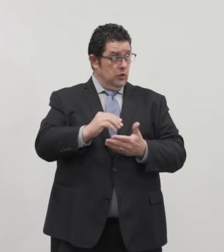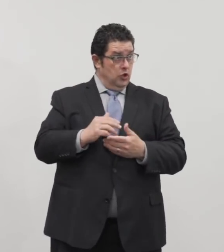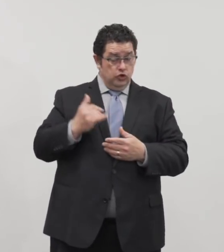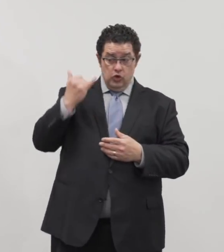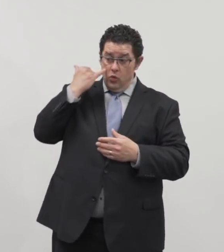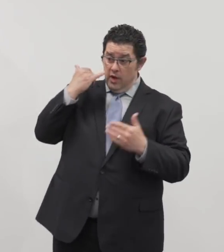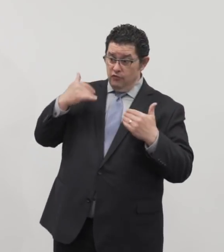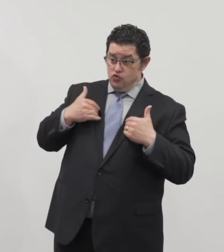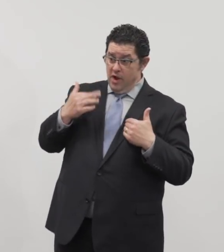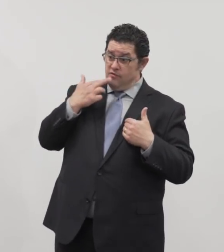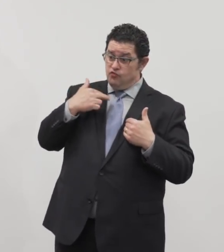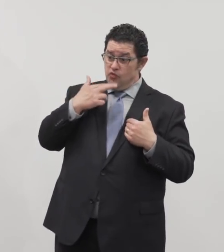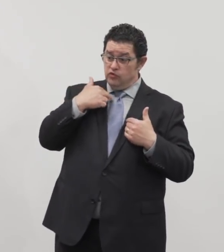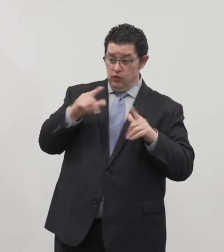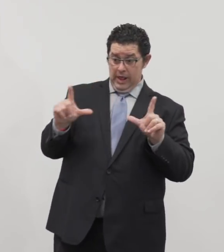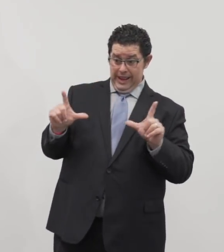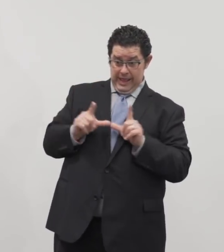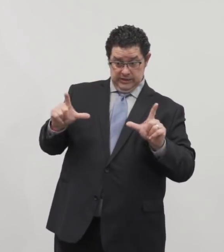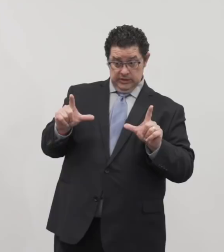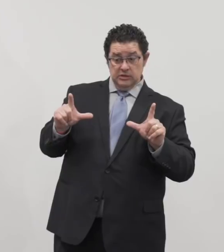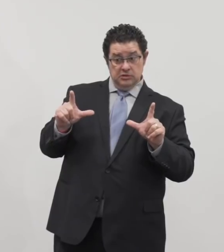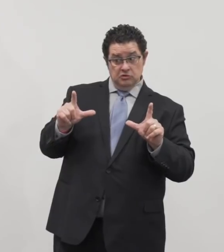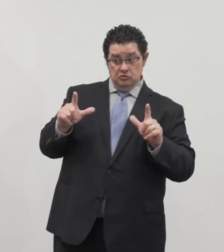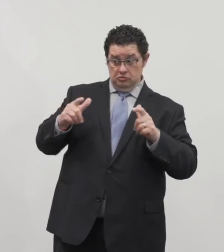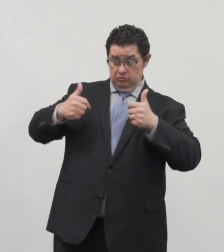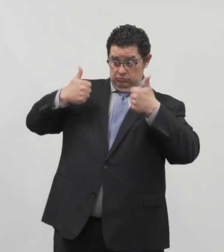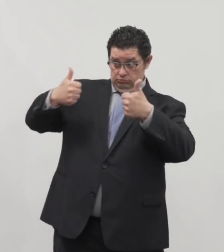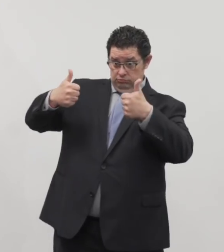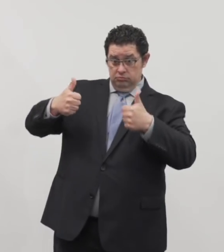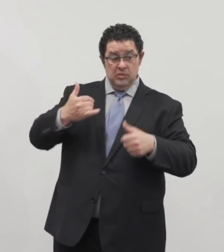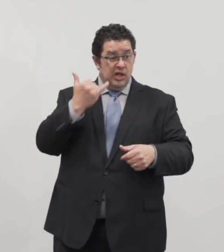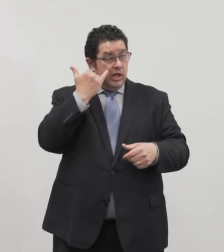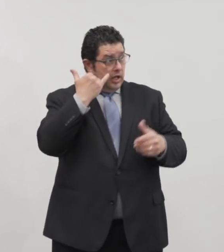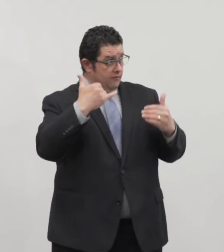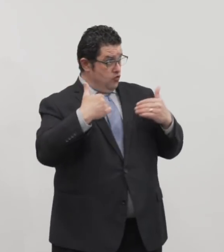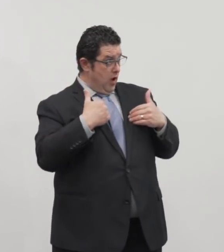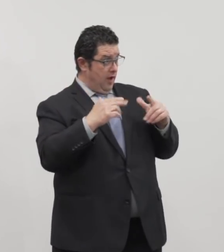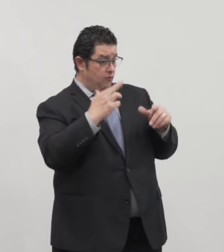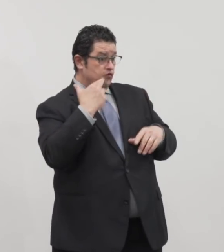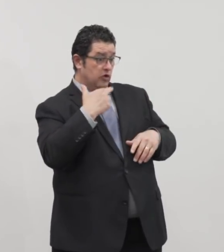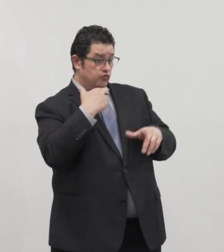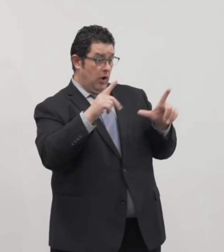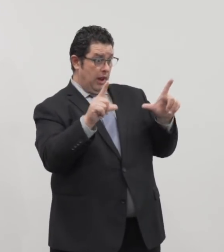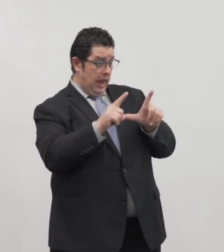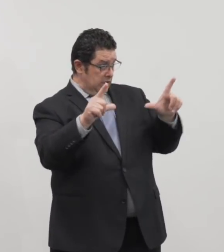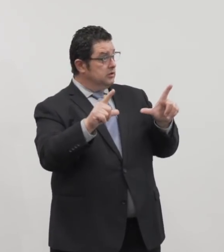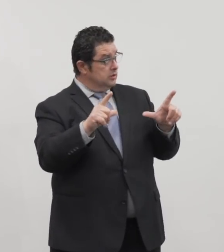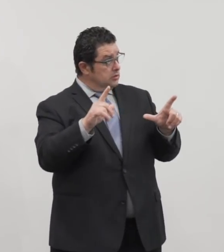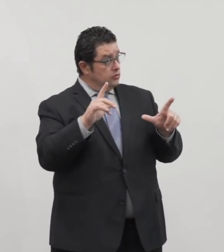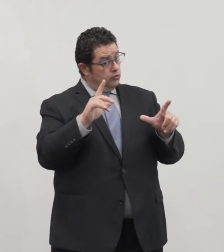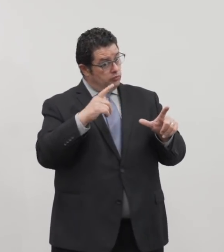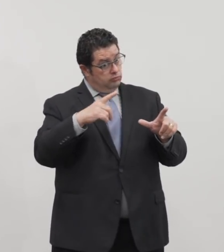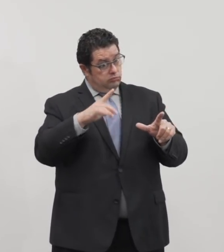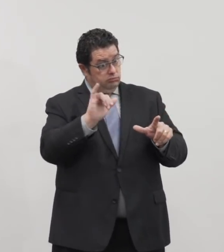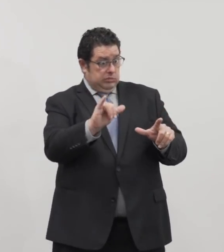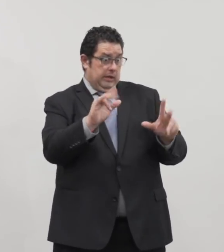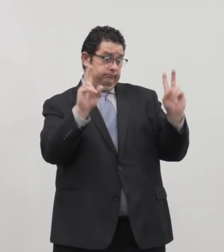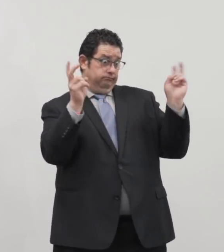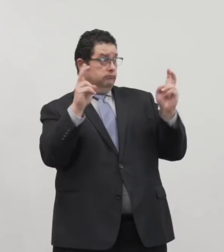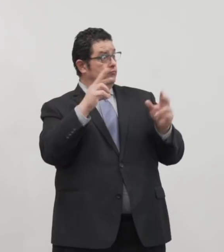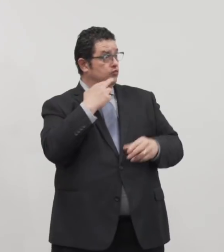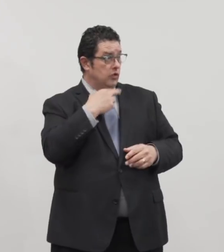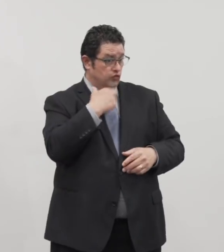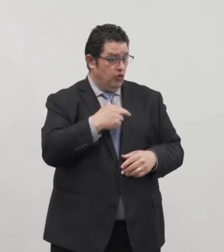license, have the green light? If you have a restaurant license, then you'll be treated like a restaurant at 25% capacity with social distancing